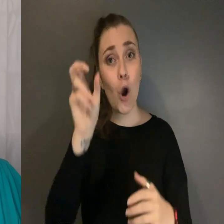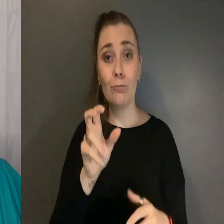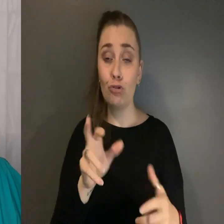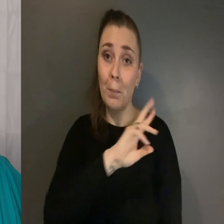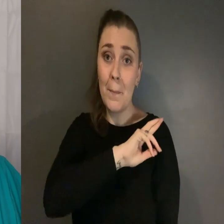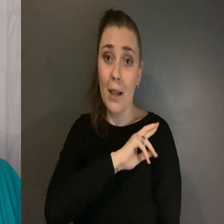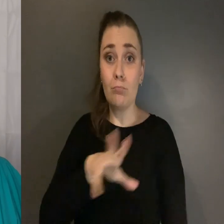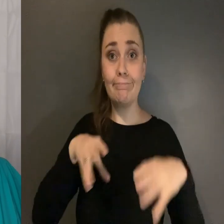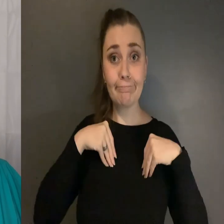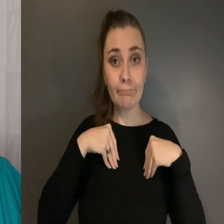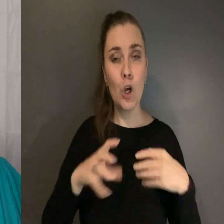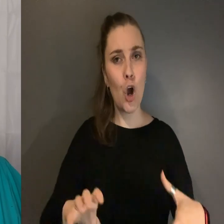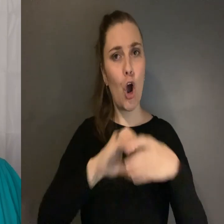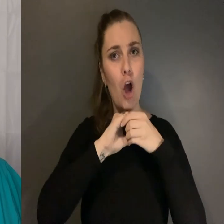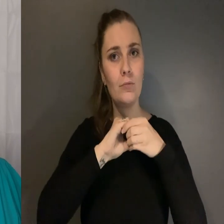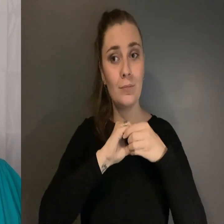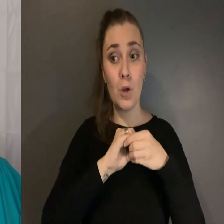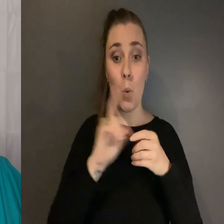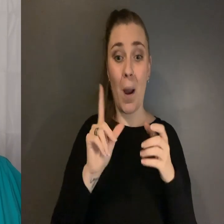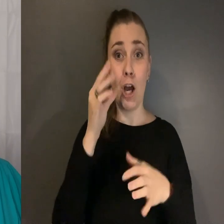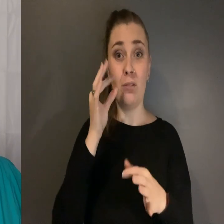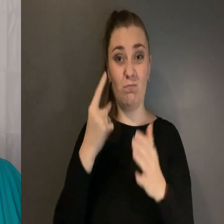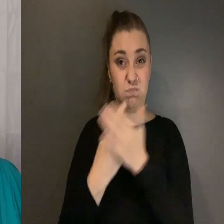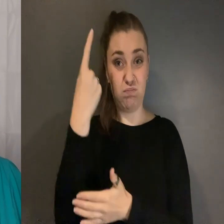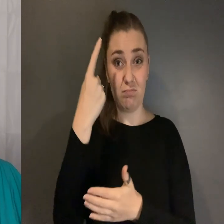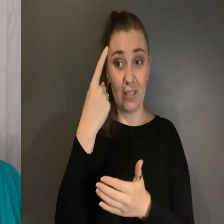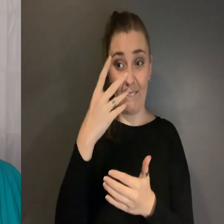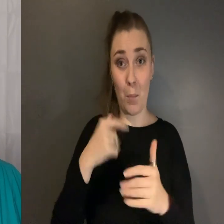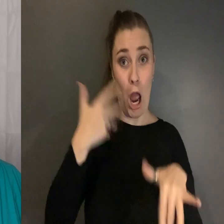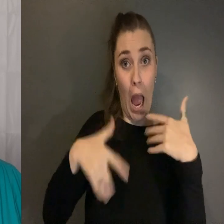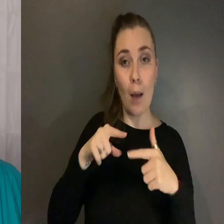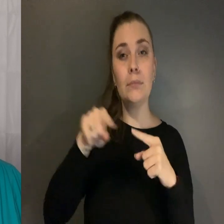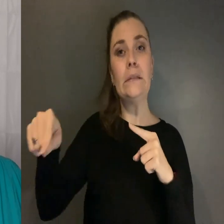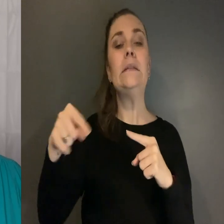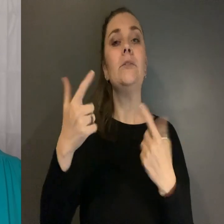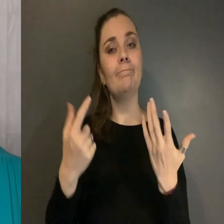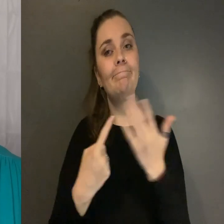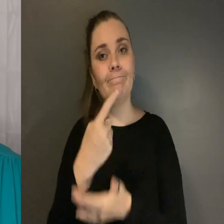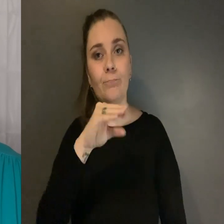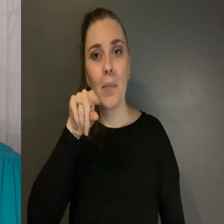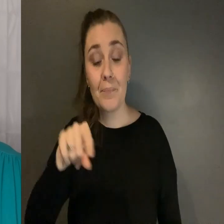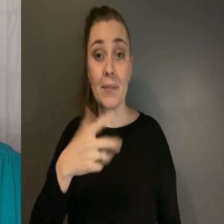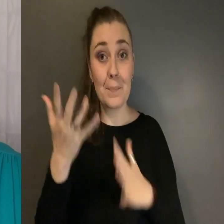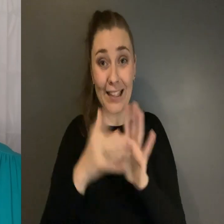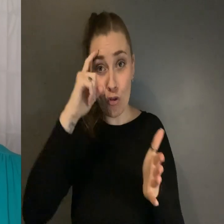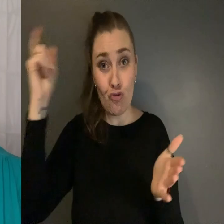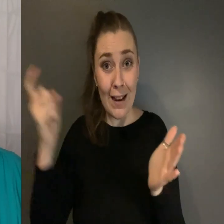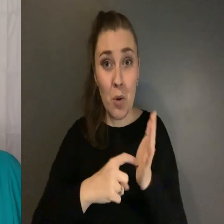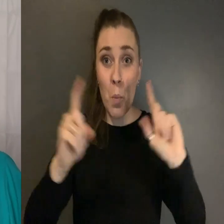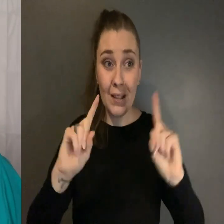and ownership for the consequences of the harm they caused It means recognizing that the person who